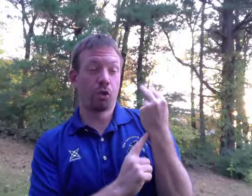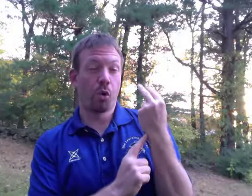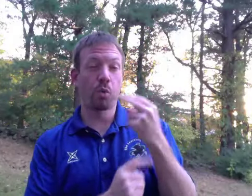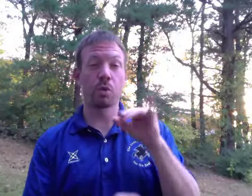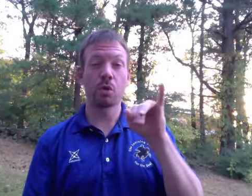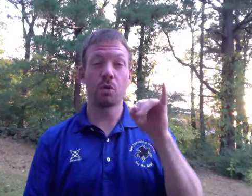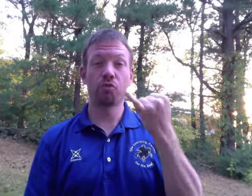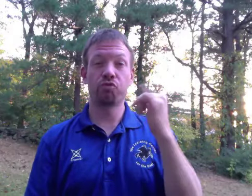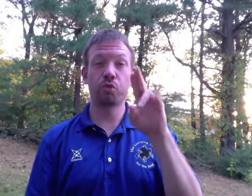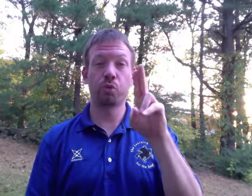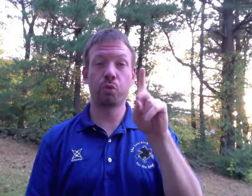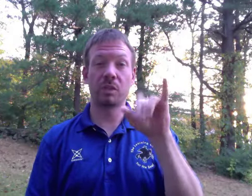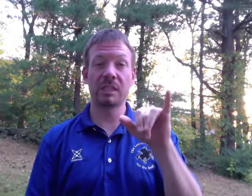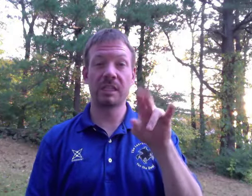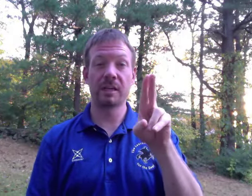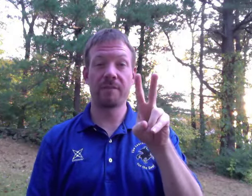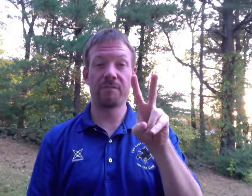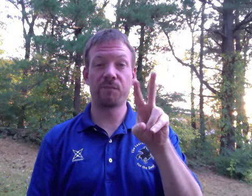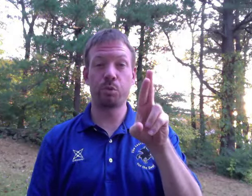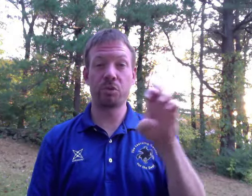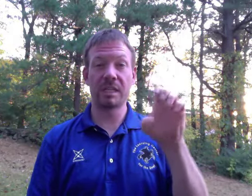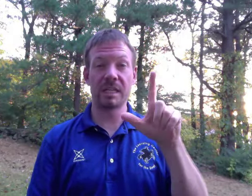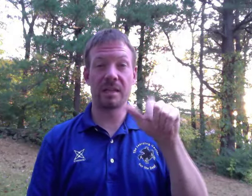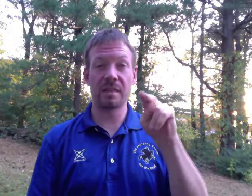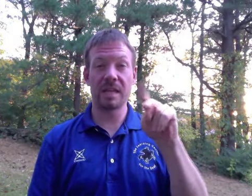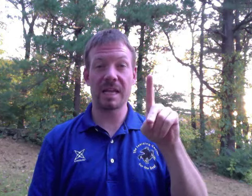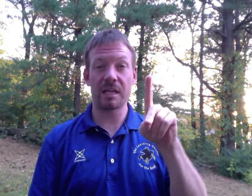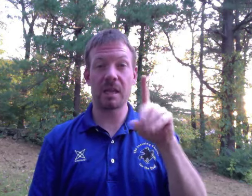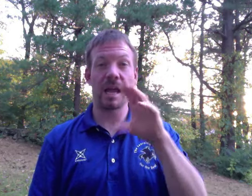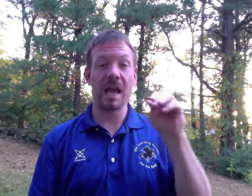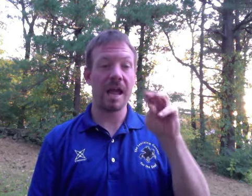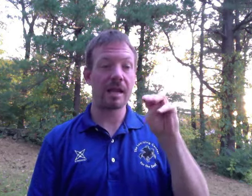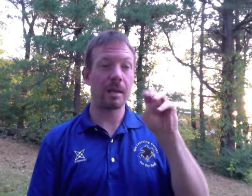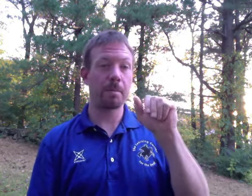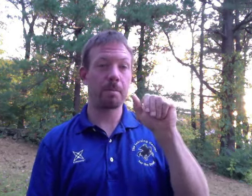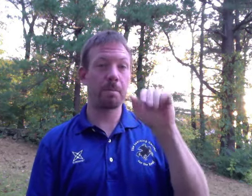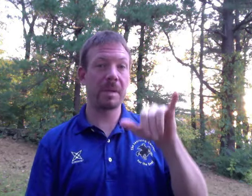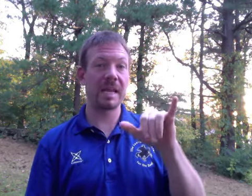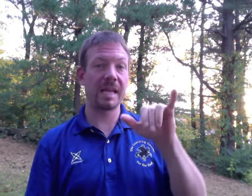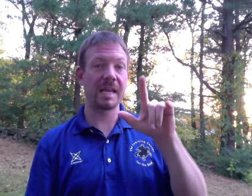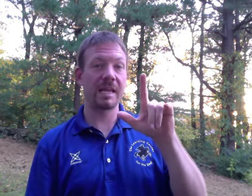You may remember a couple years back, Judy Breland and Mei Lin Yu